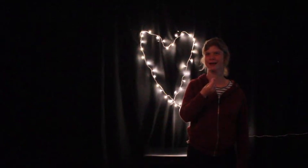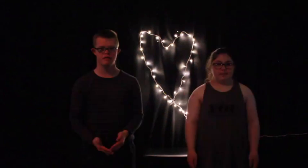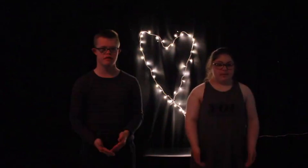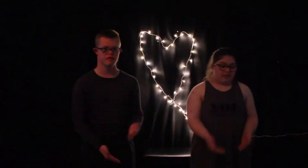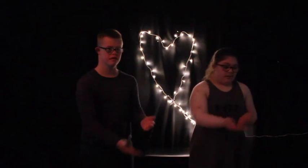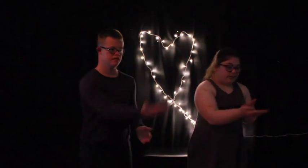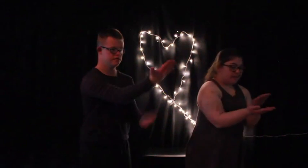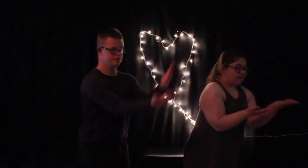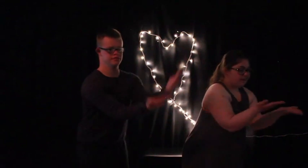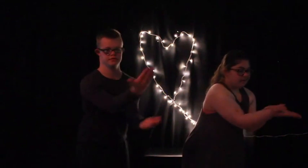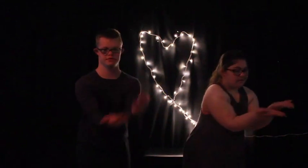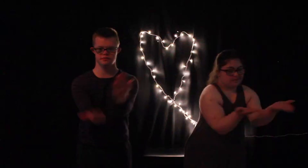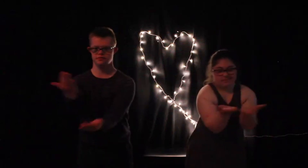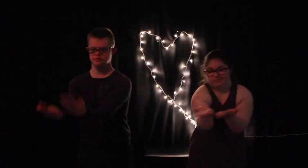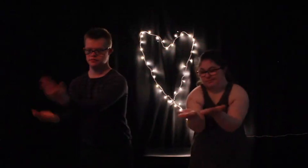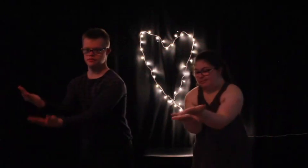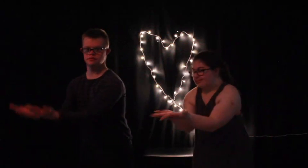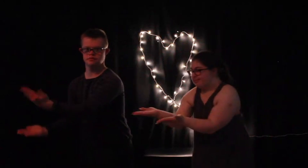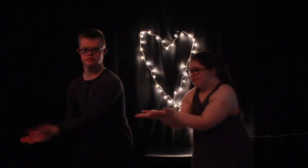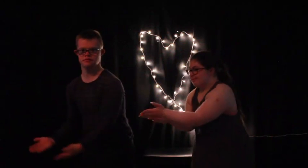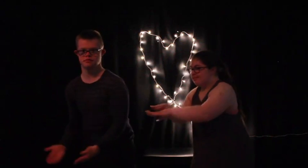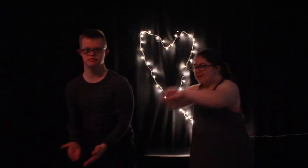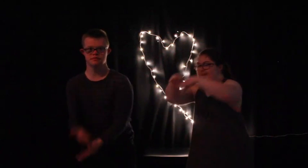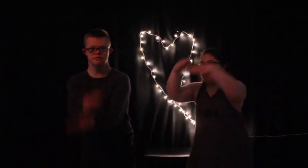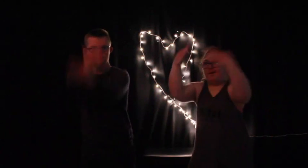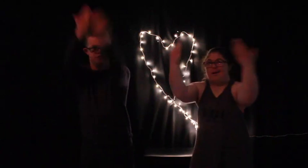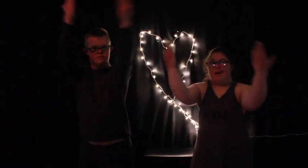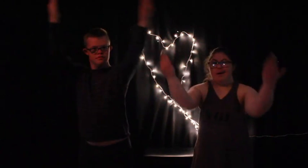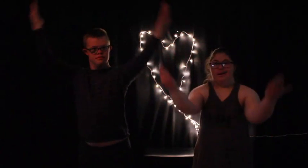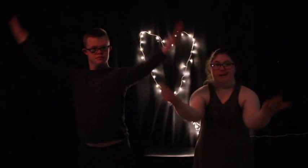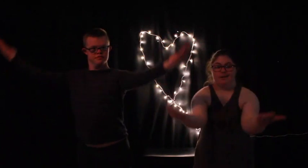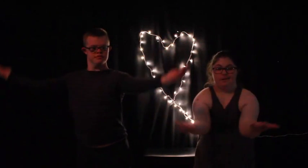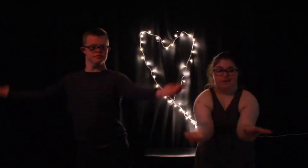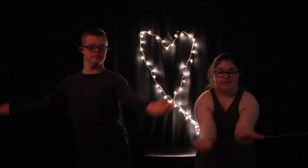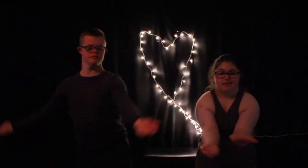Sharing all the world You